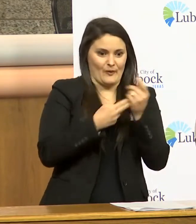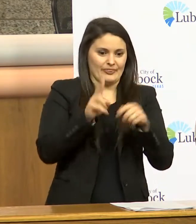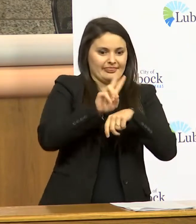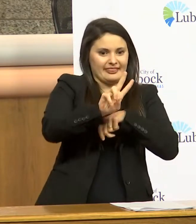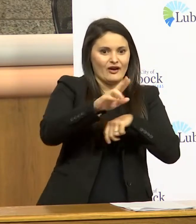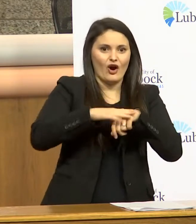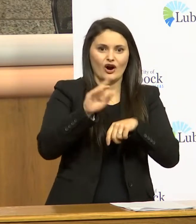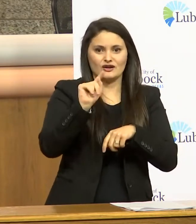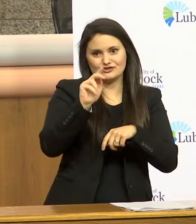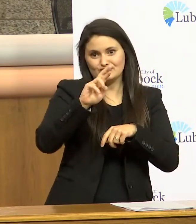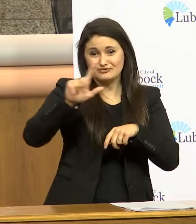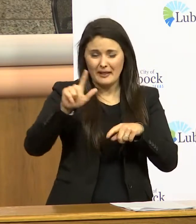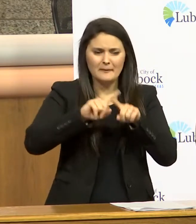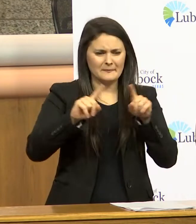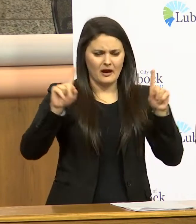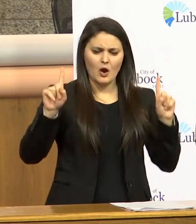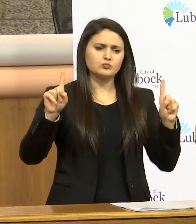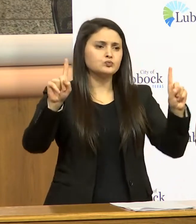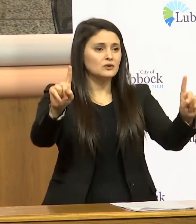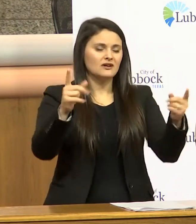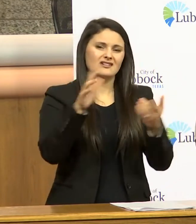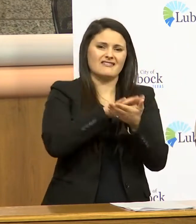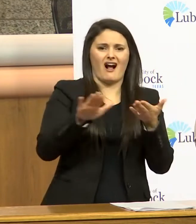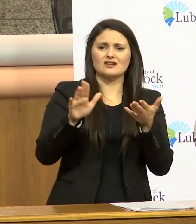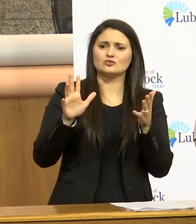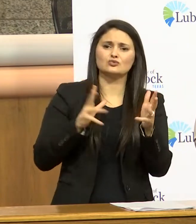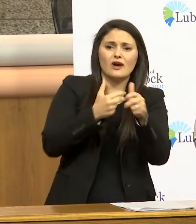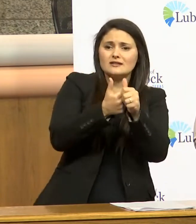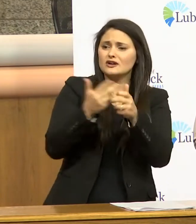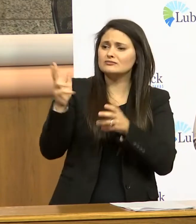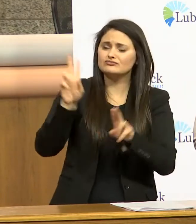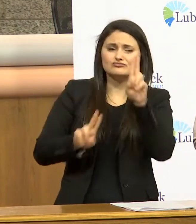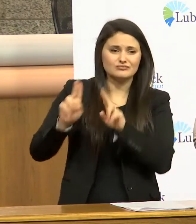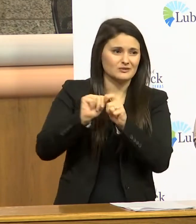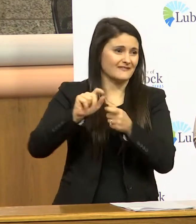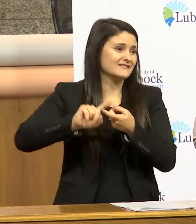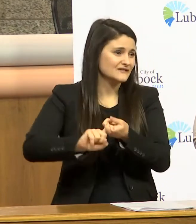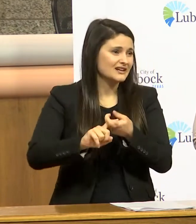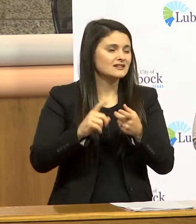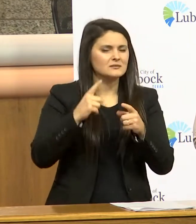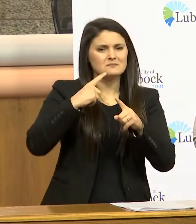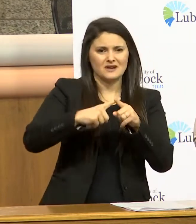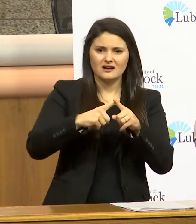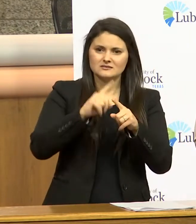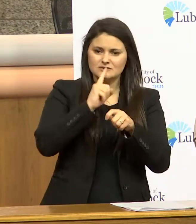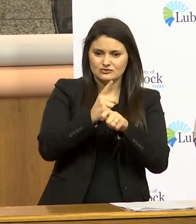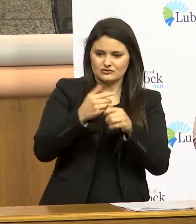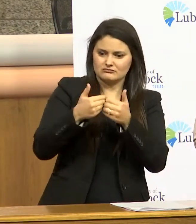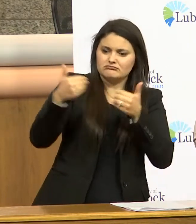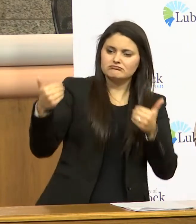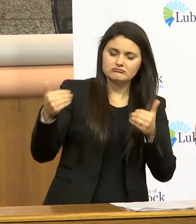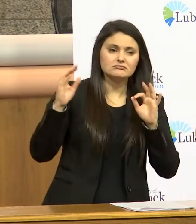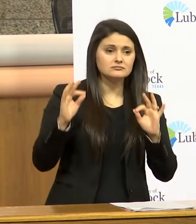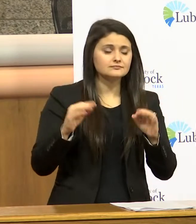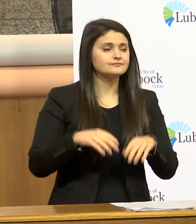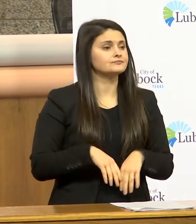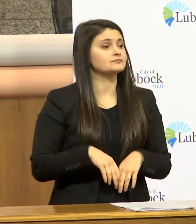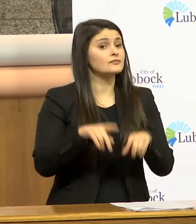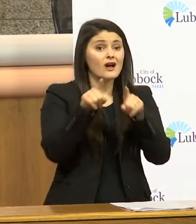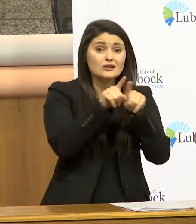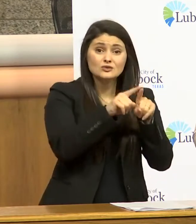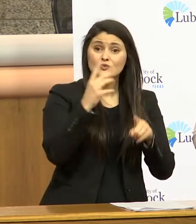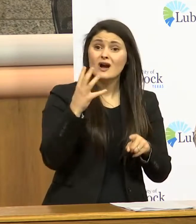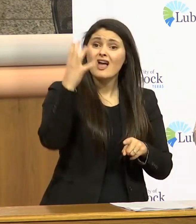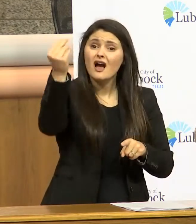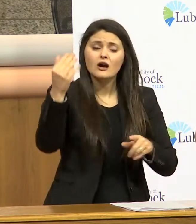was a great way to catch up with a good friend and also practice that social distancing also when you're out and about and you're touching those